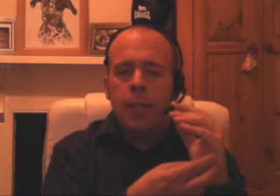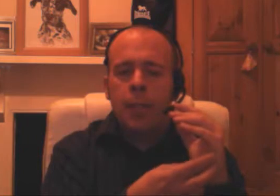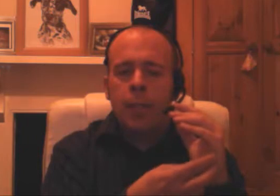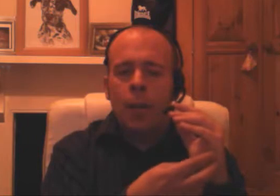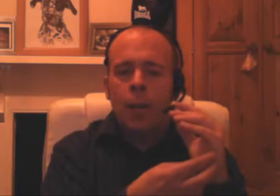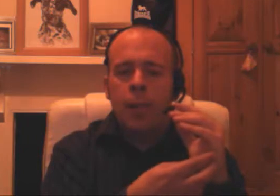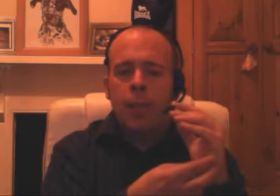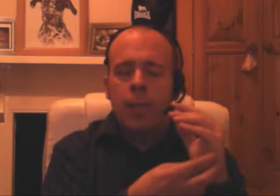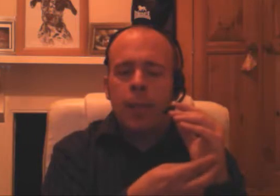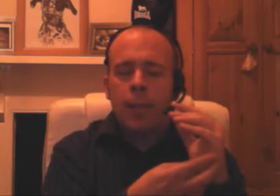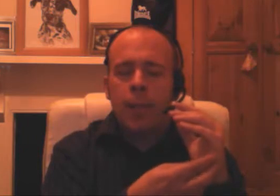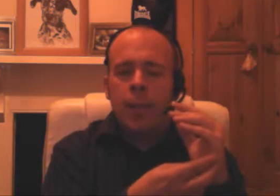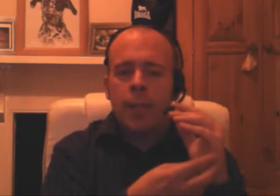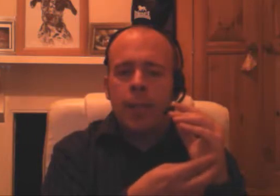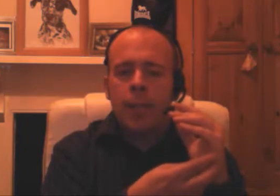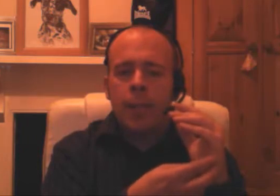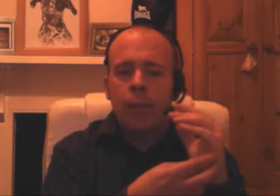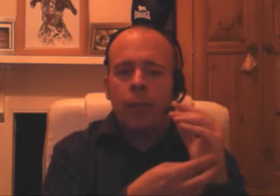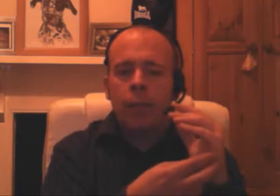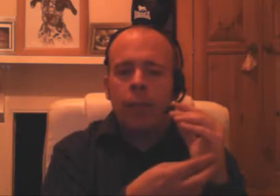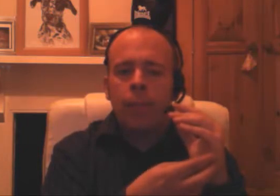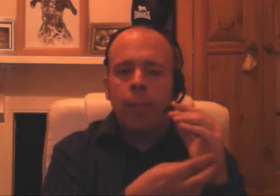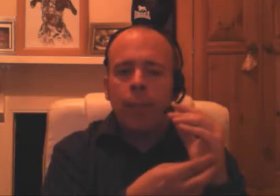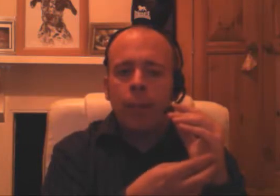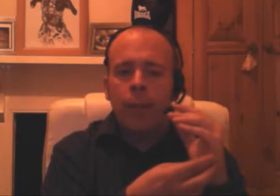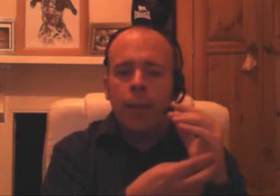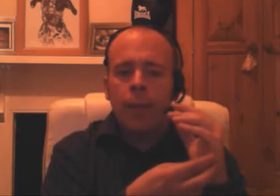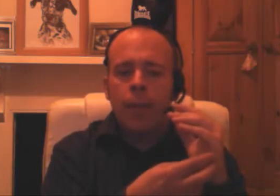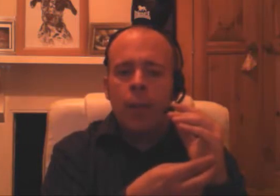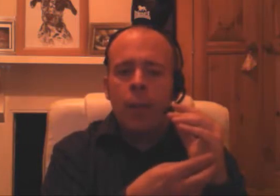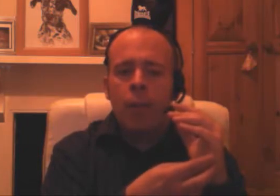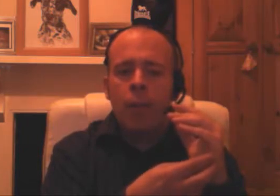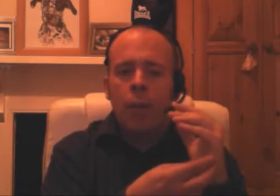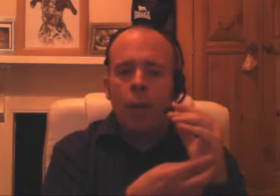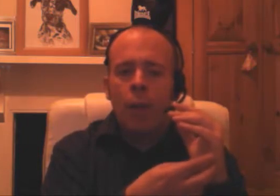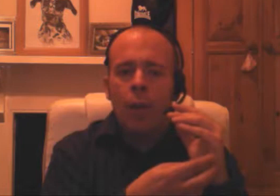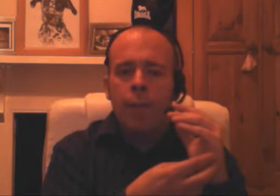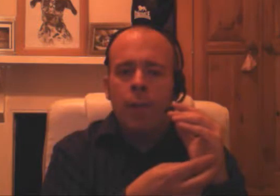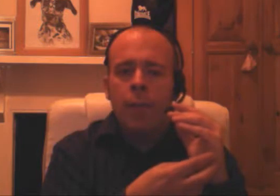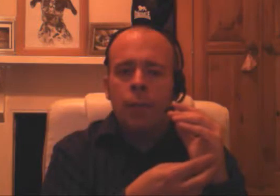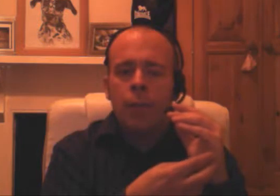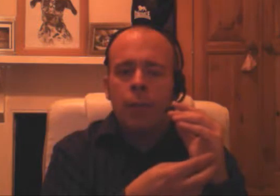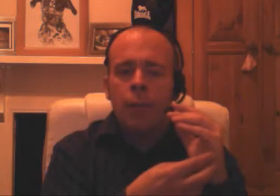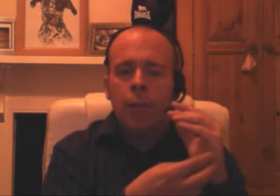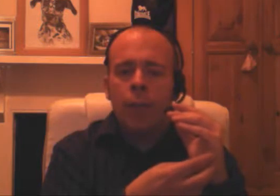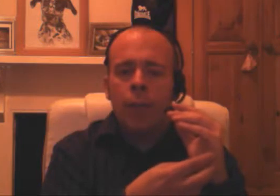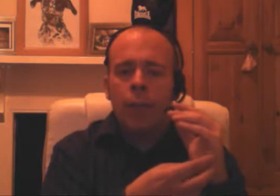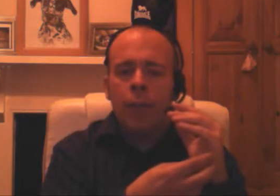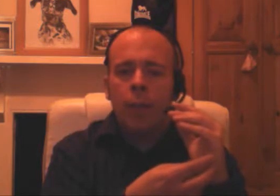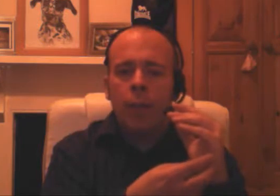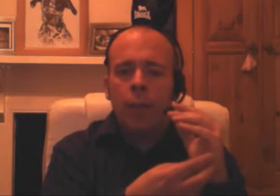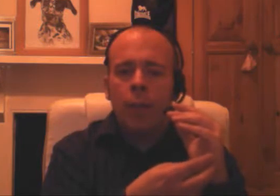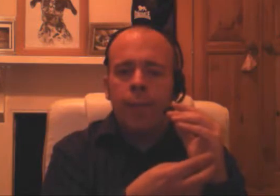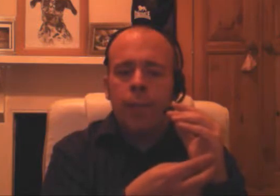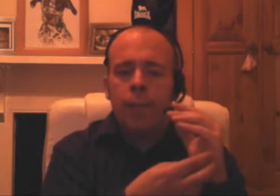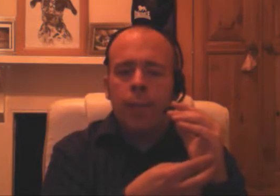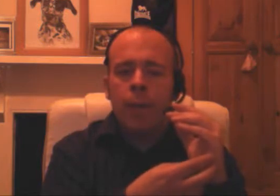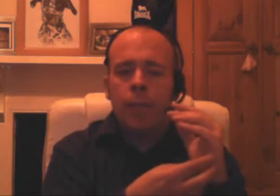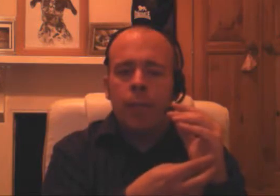I deeply and completely accept myself even though I feel I need to run for cover and feel exposed